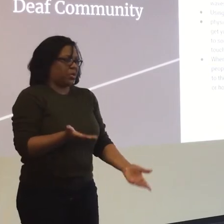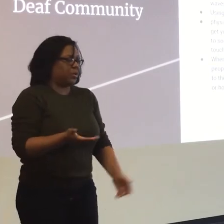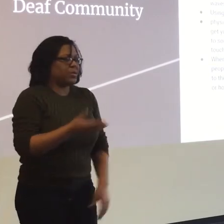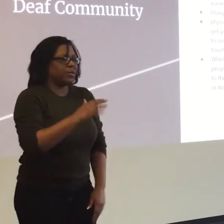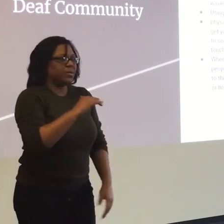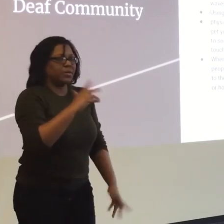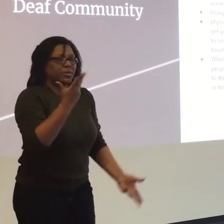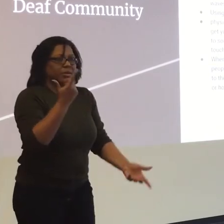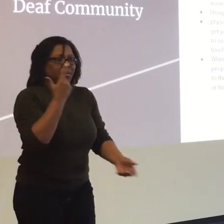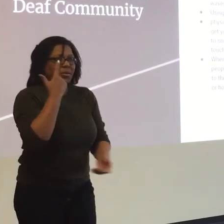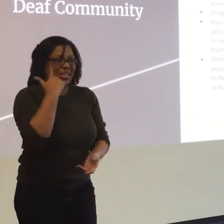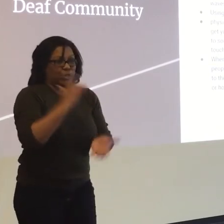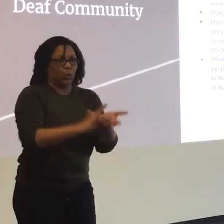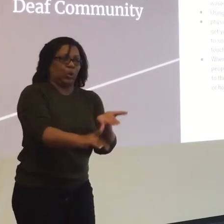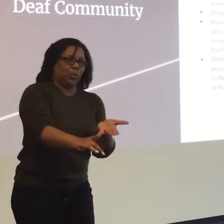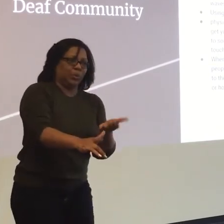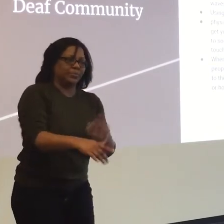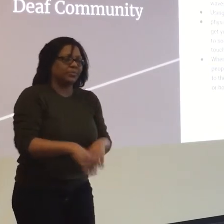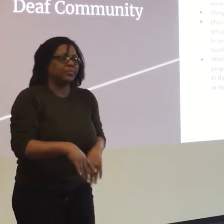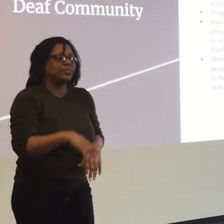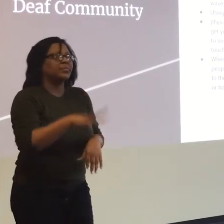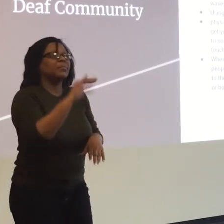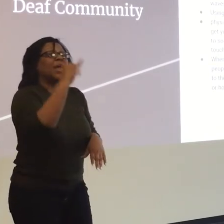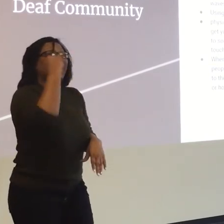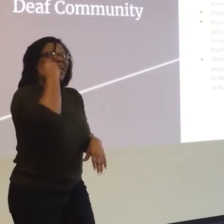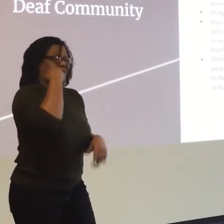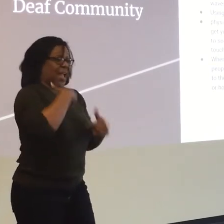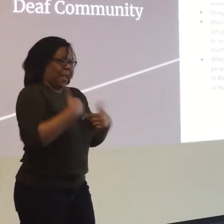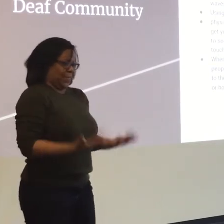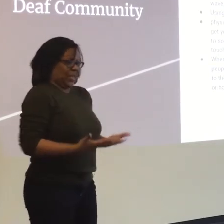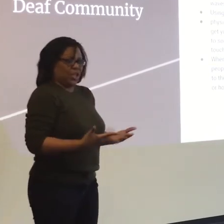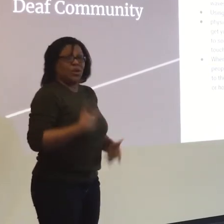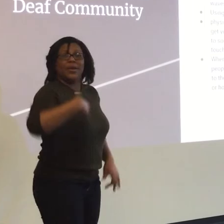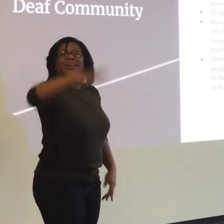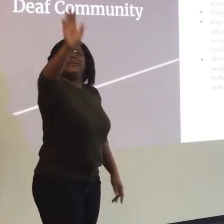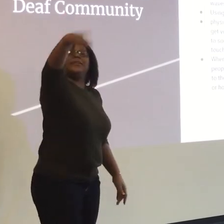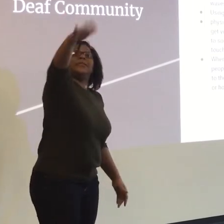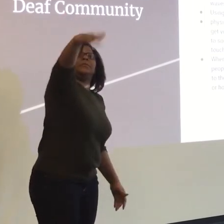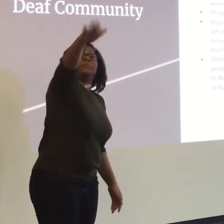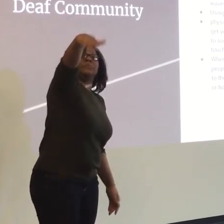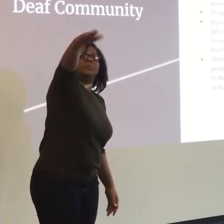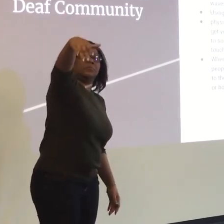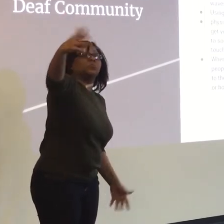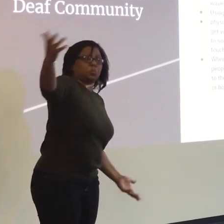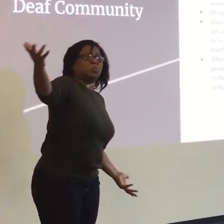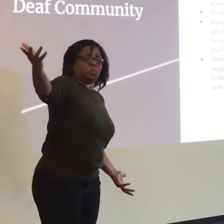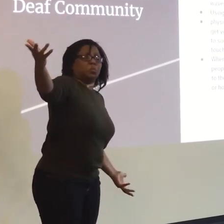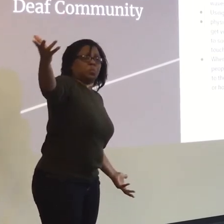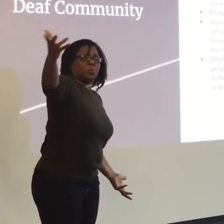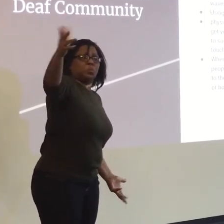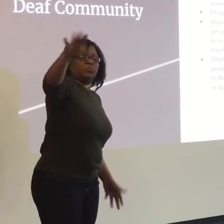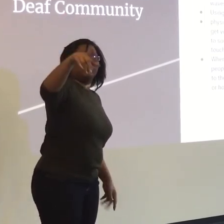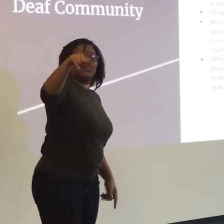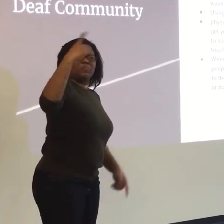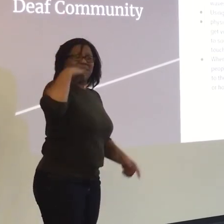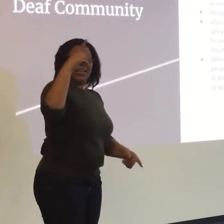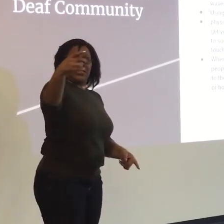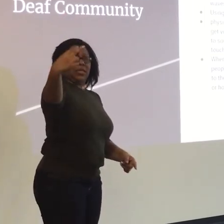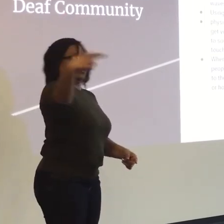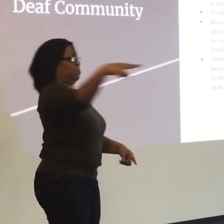So yeah, not too close. And it's rude. If I'm right here and you're, you know, further down,